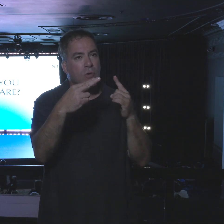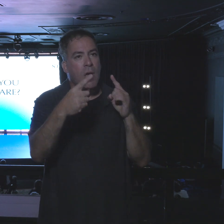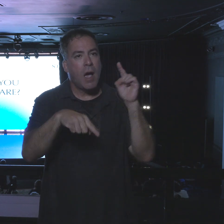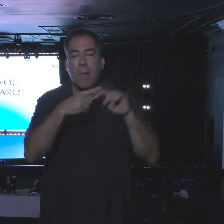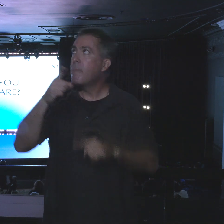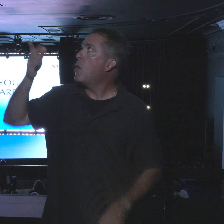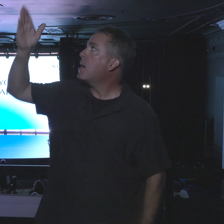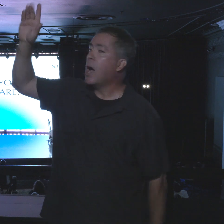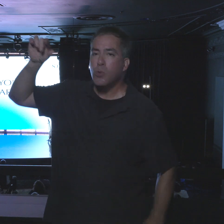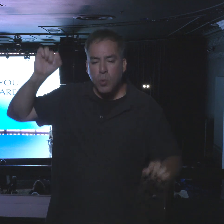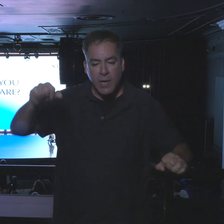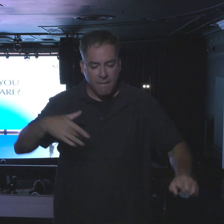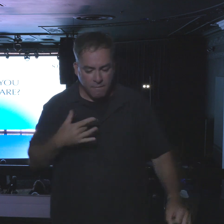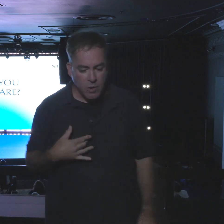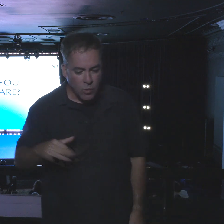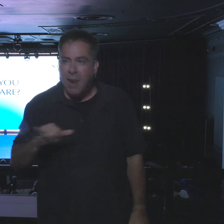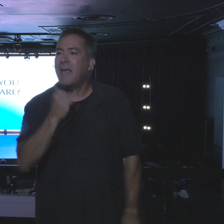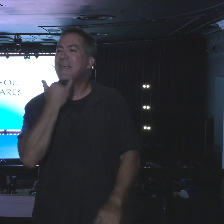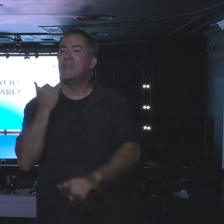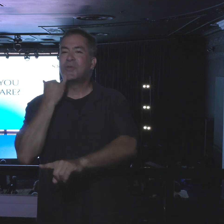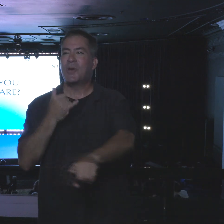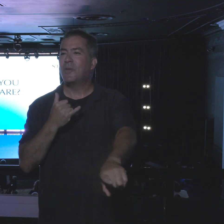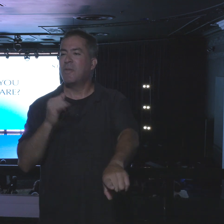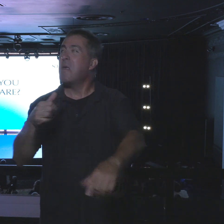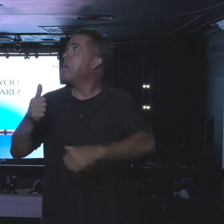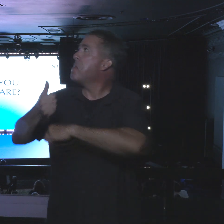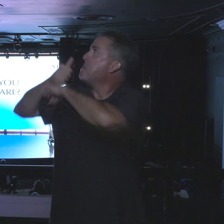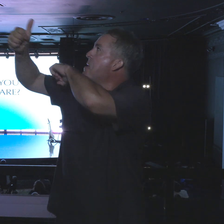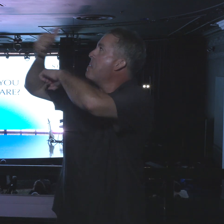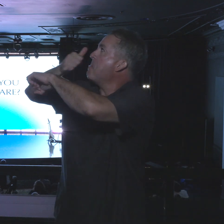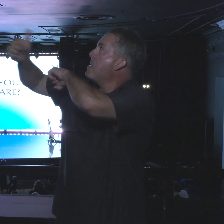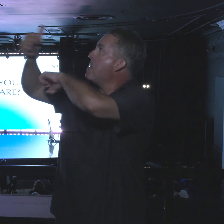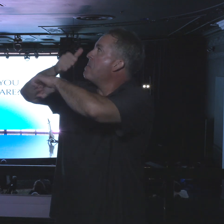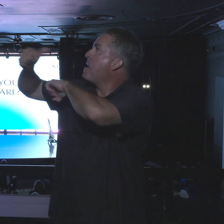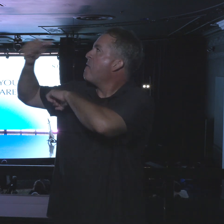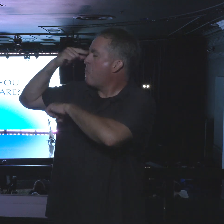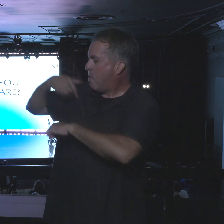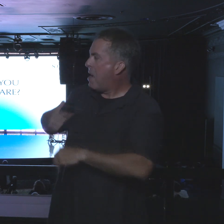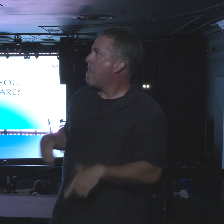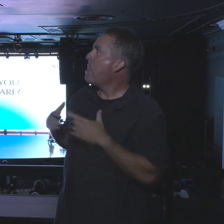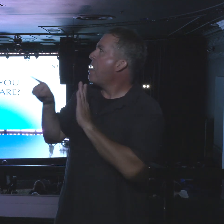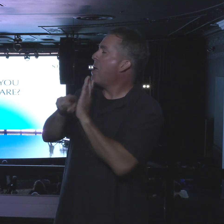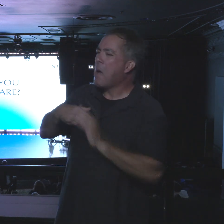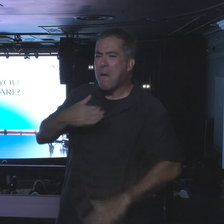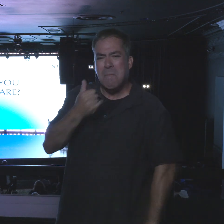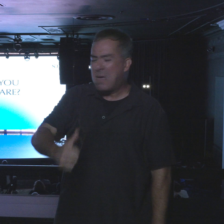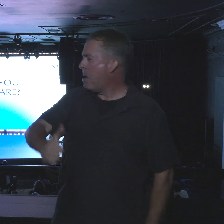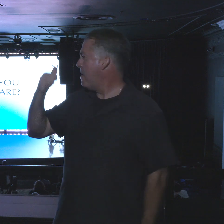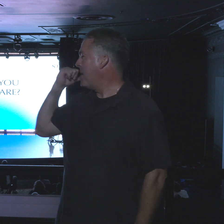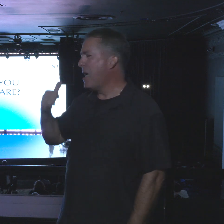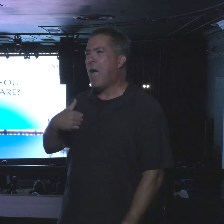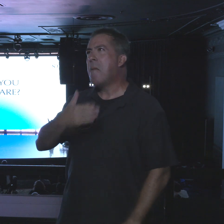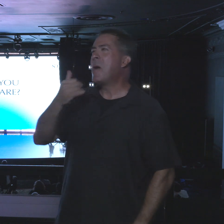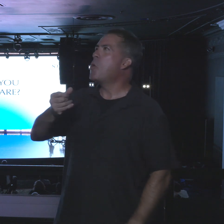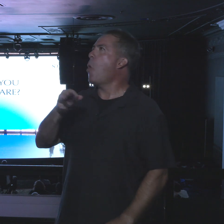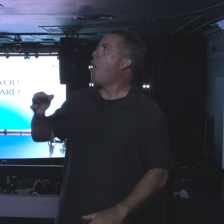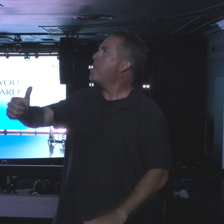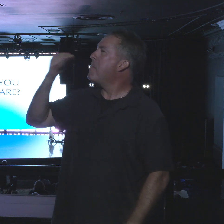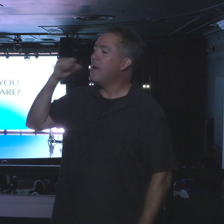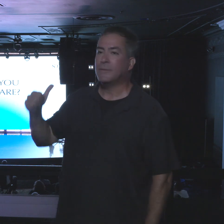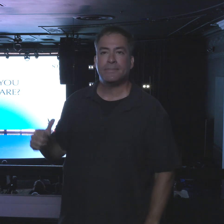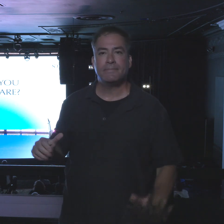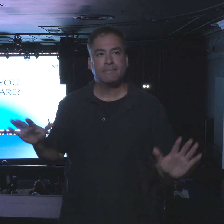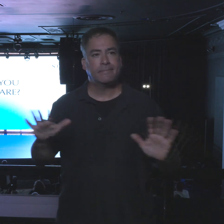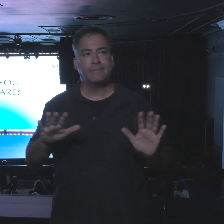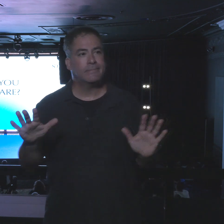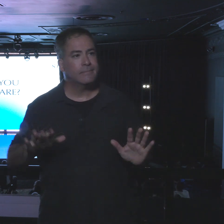You could be like the Israelites that blame God. I was better off when. We